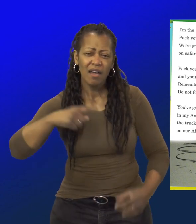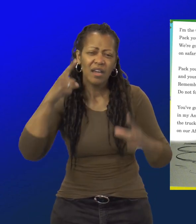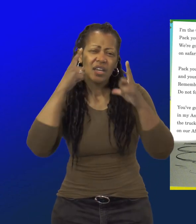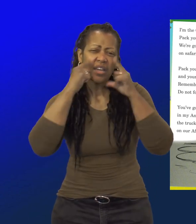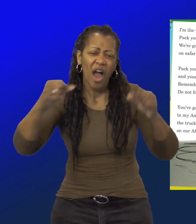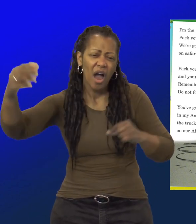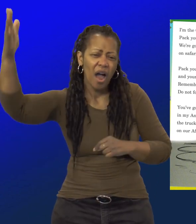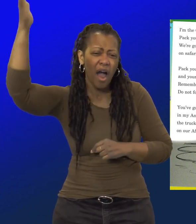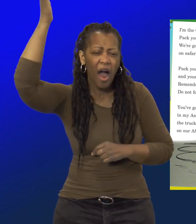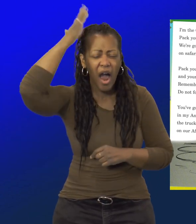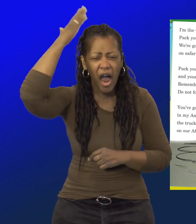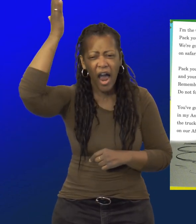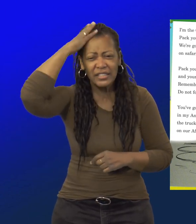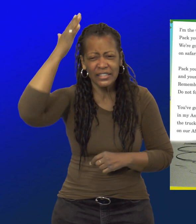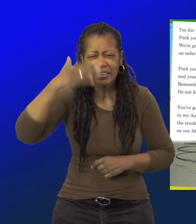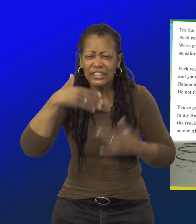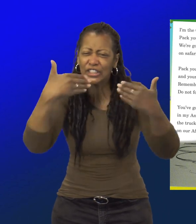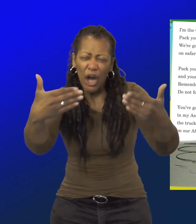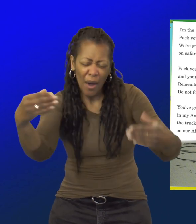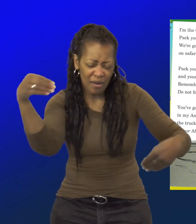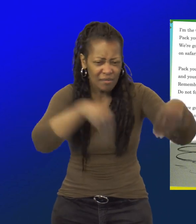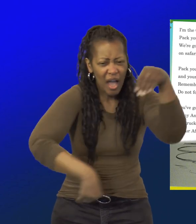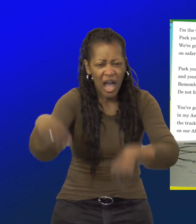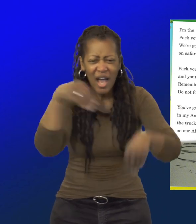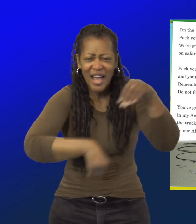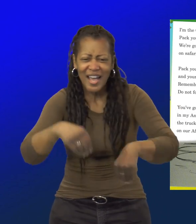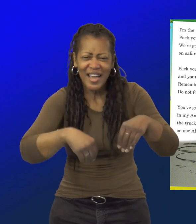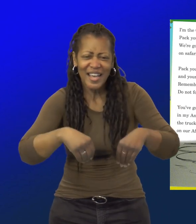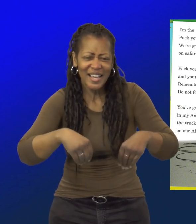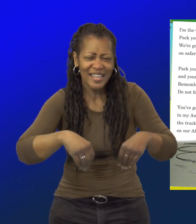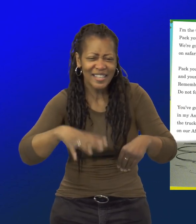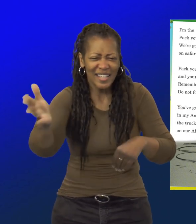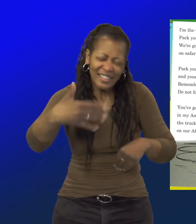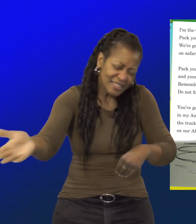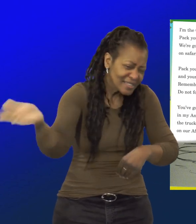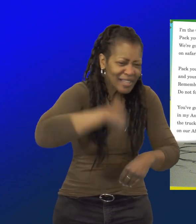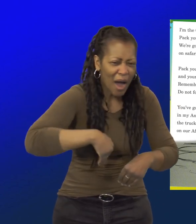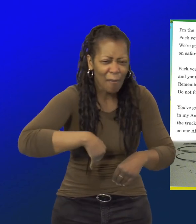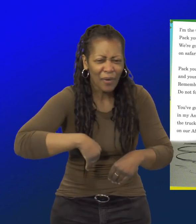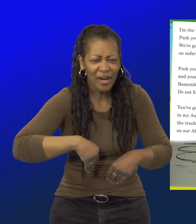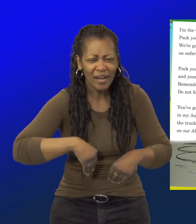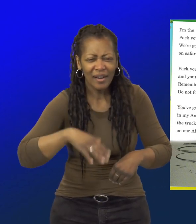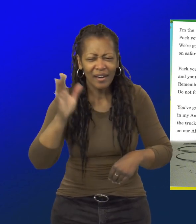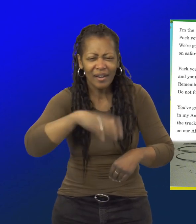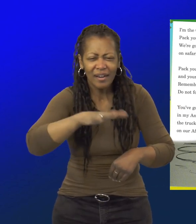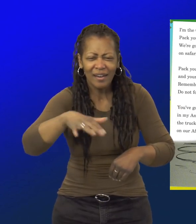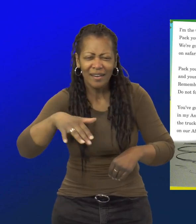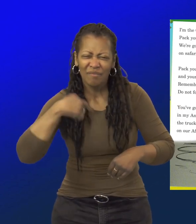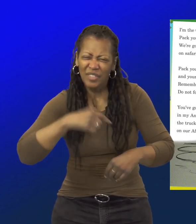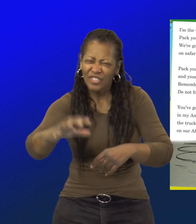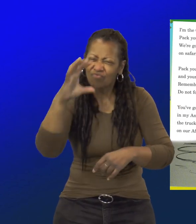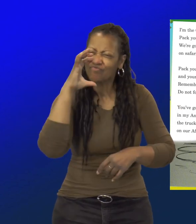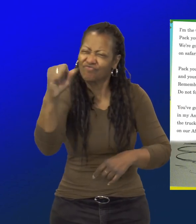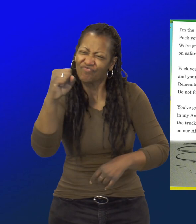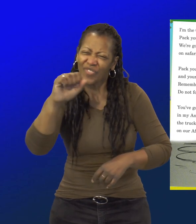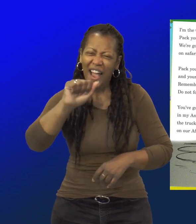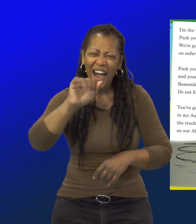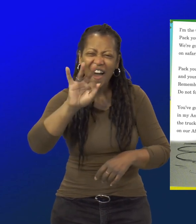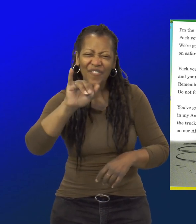I'm the cat in the hat, pack your bag, come with me, we're going to